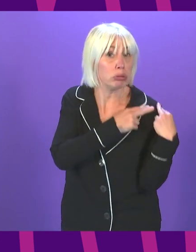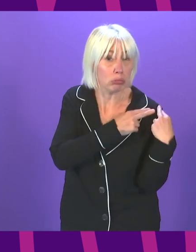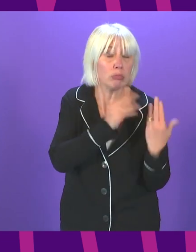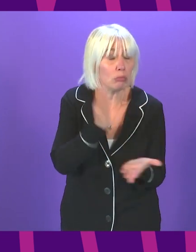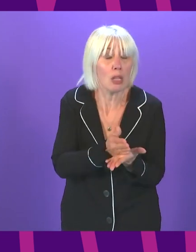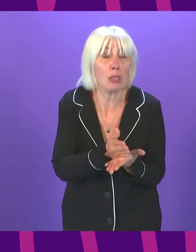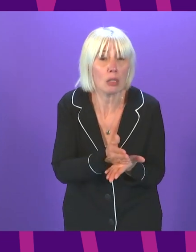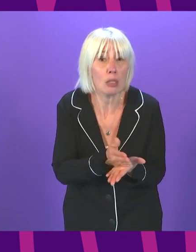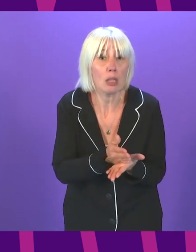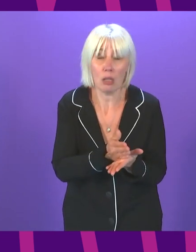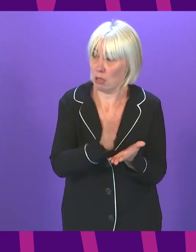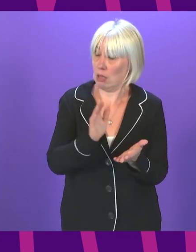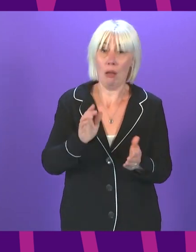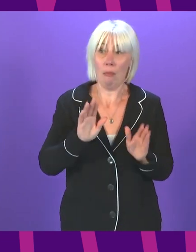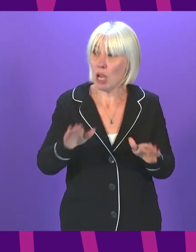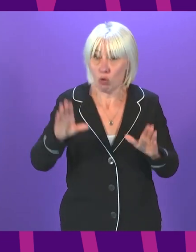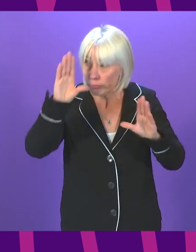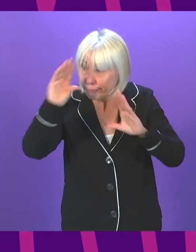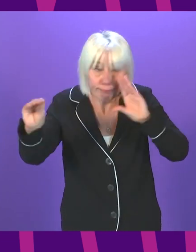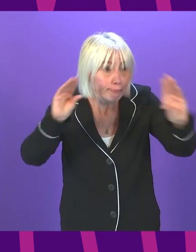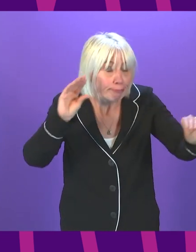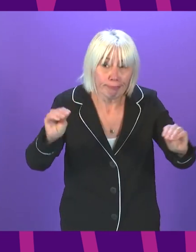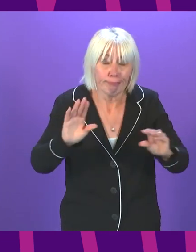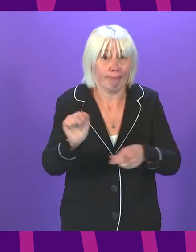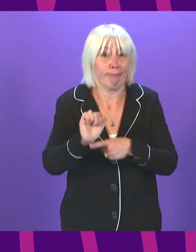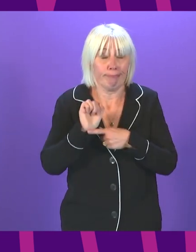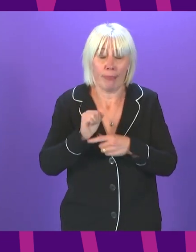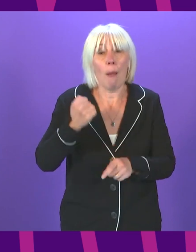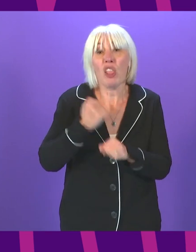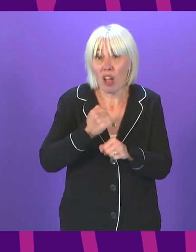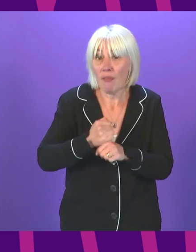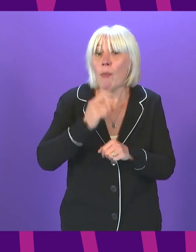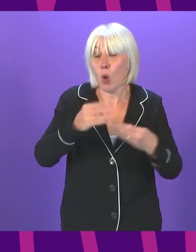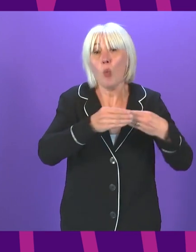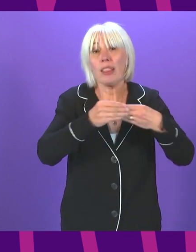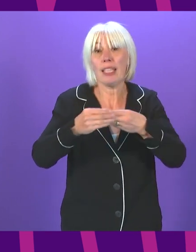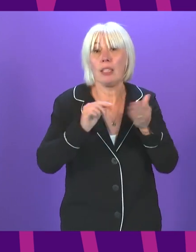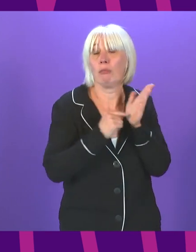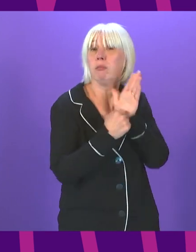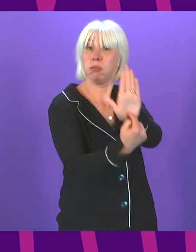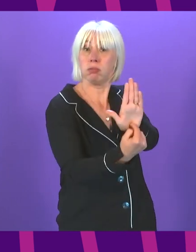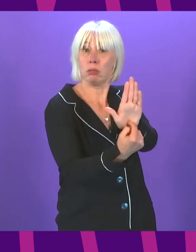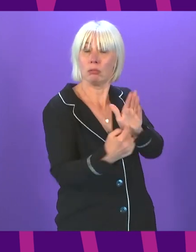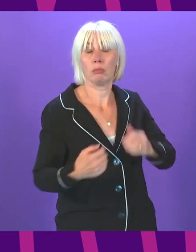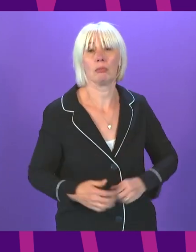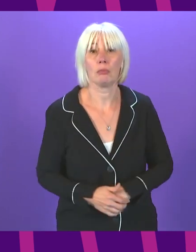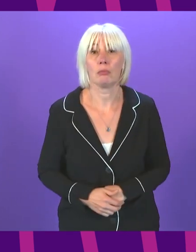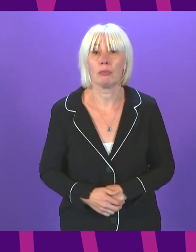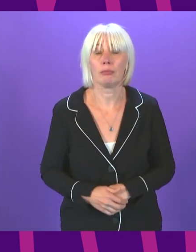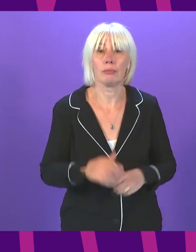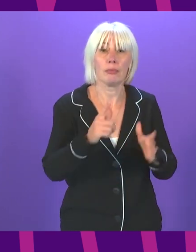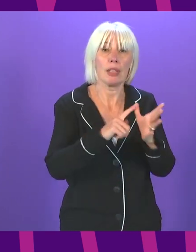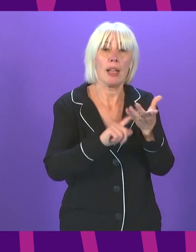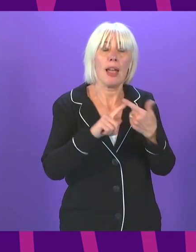play our part in getting those messages across. And the government will continue to lead by example in doing that. Alex Coole